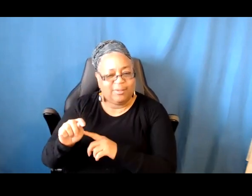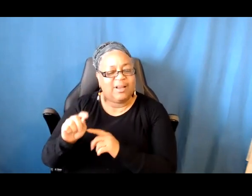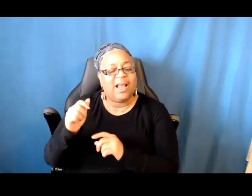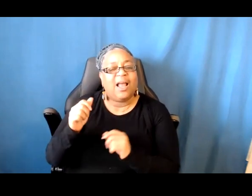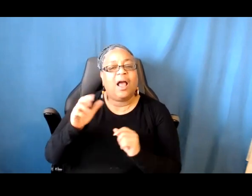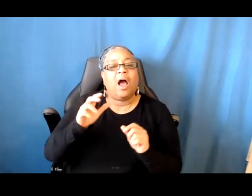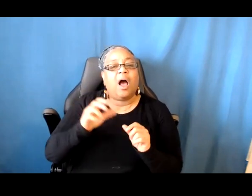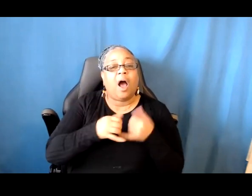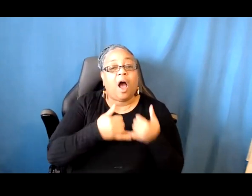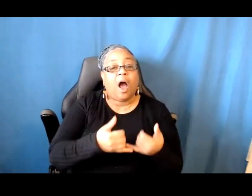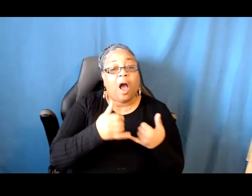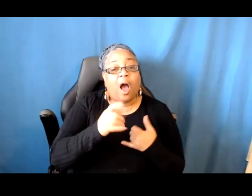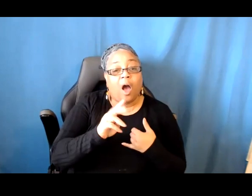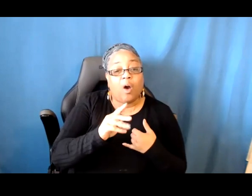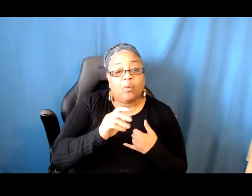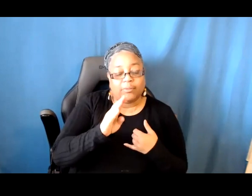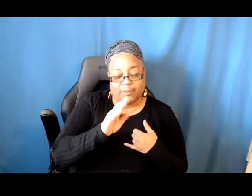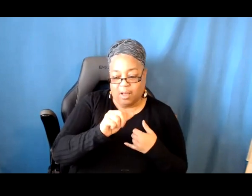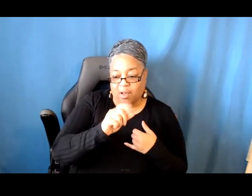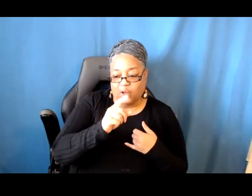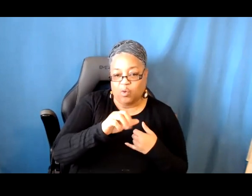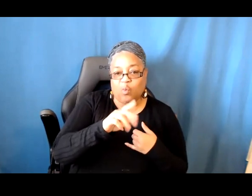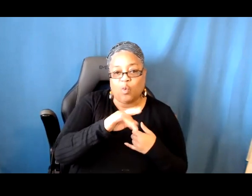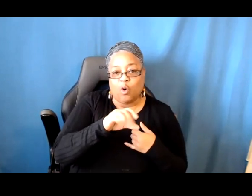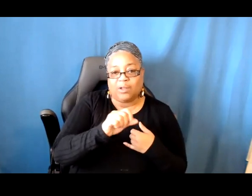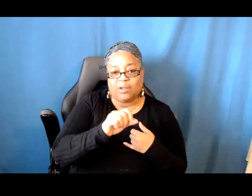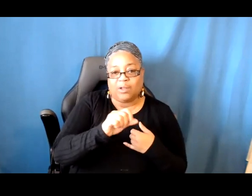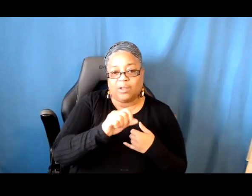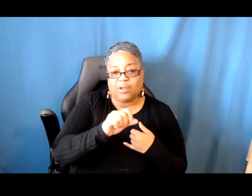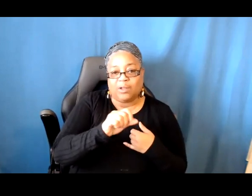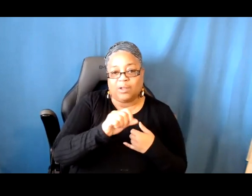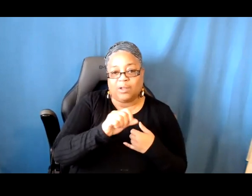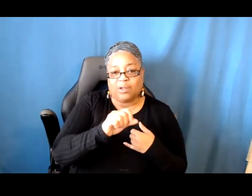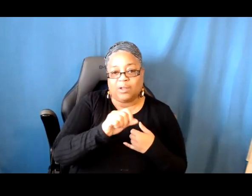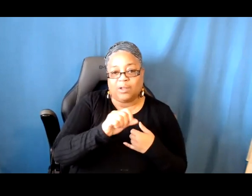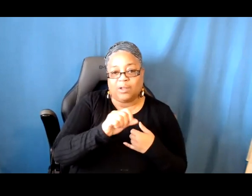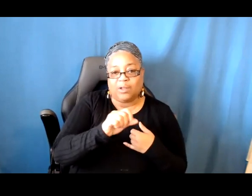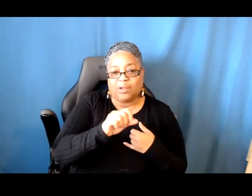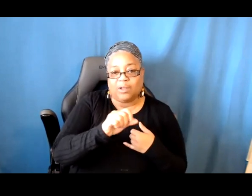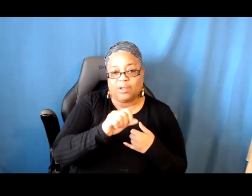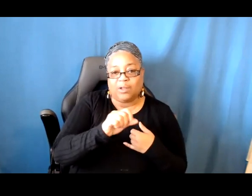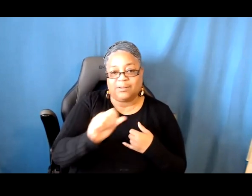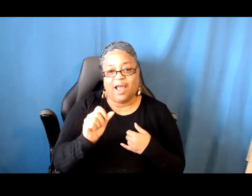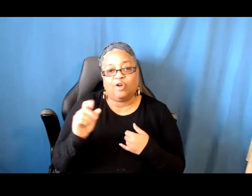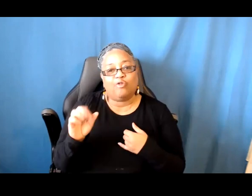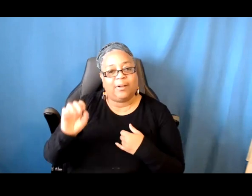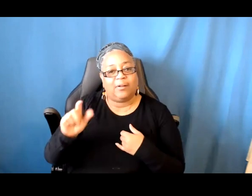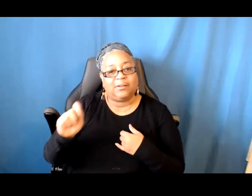creativecapital.org. So feel free again to send us more specific questions if you have them.